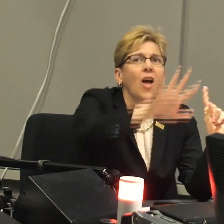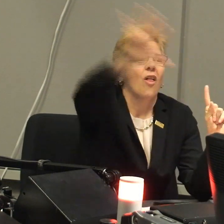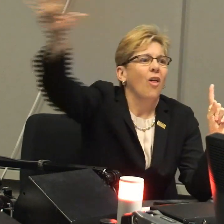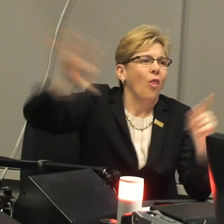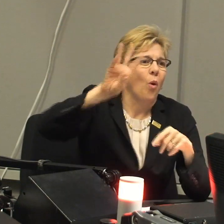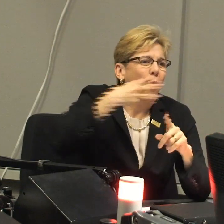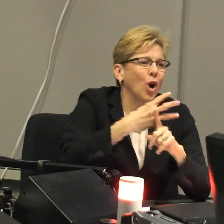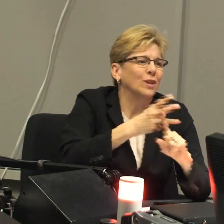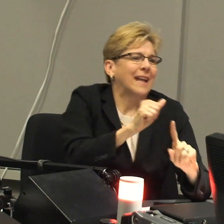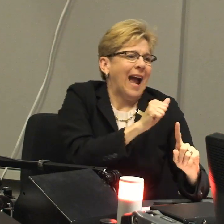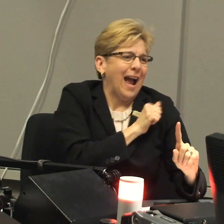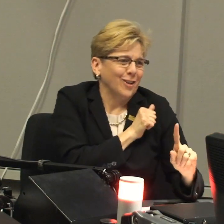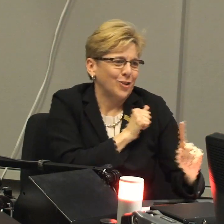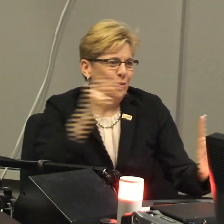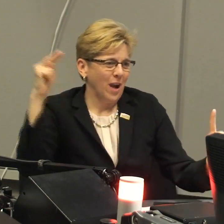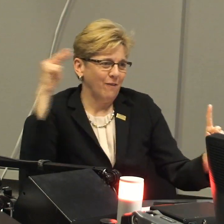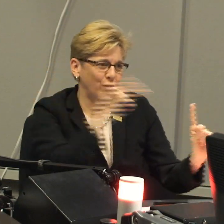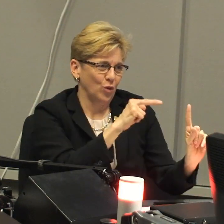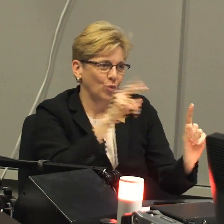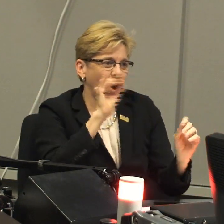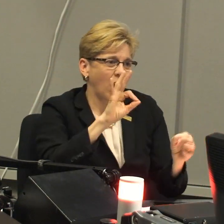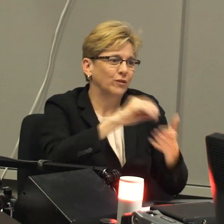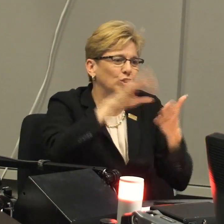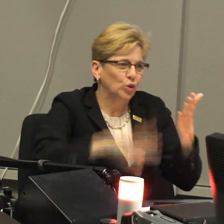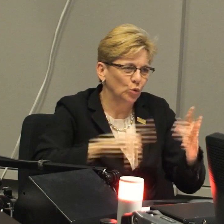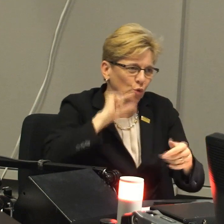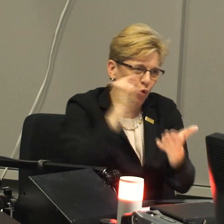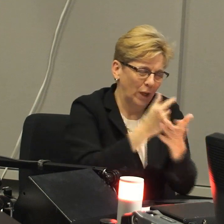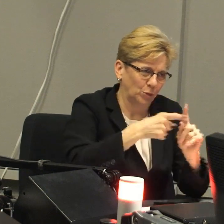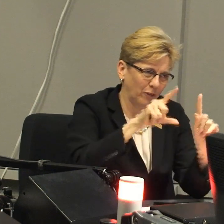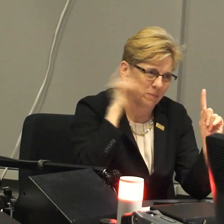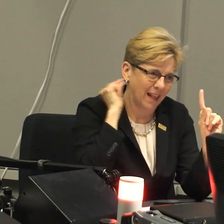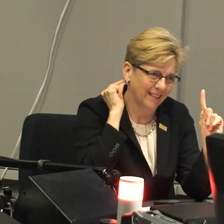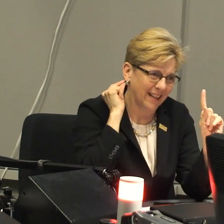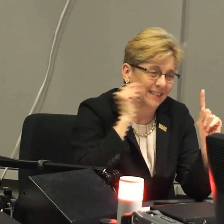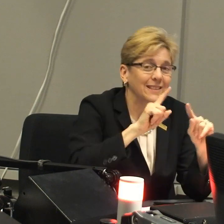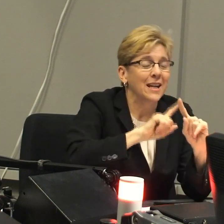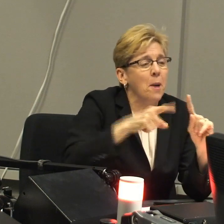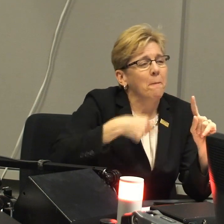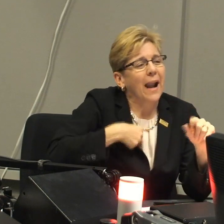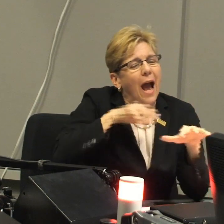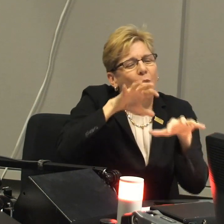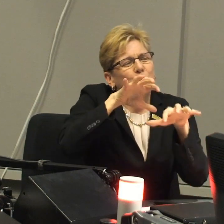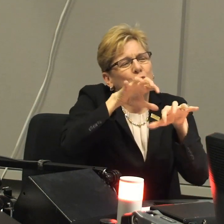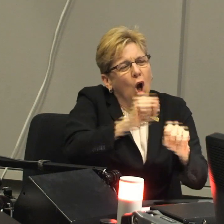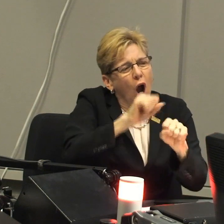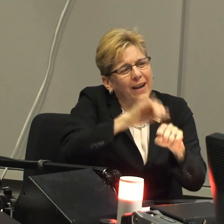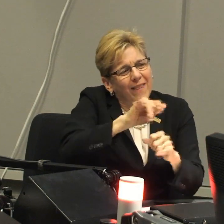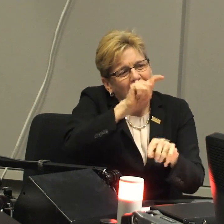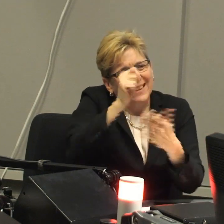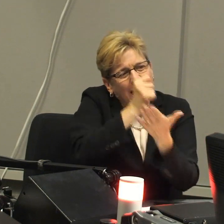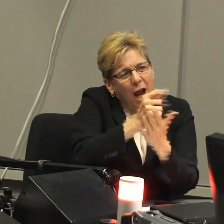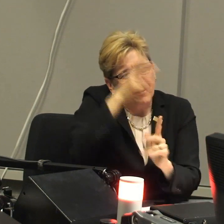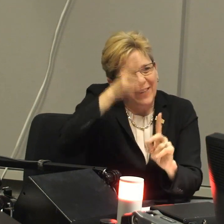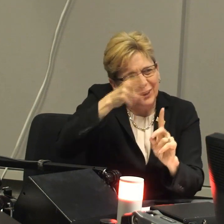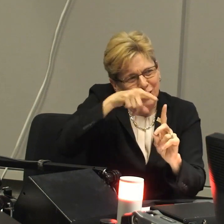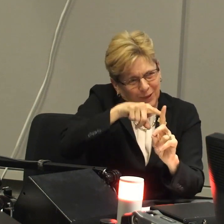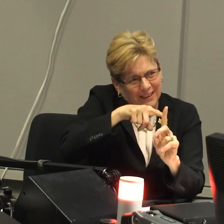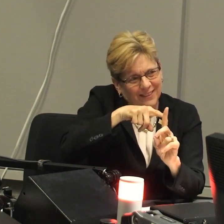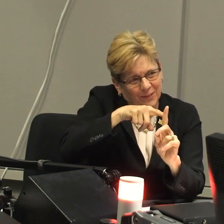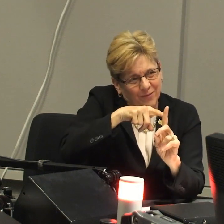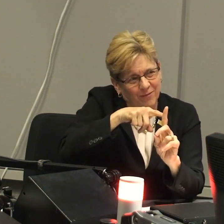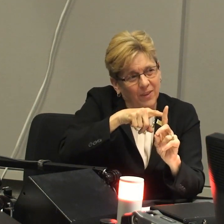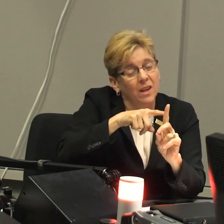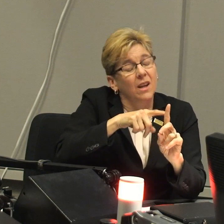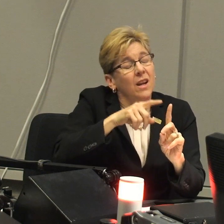changed? Not Gallaudet. It's the world. Their attitude and their view of the students who graduate from Gallaudet. But I